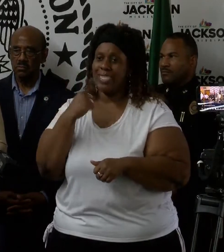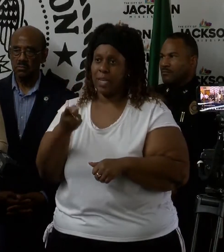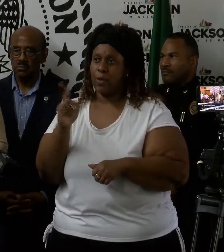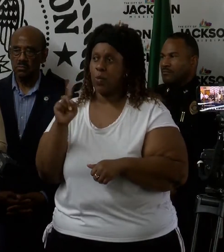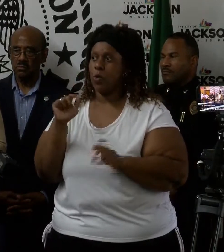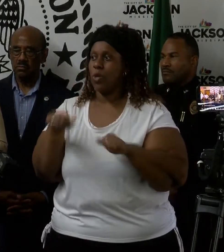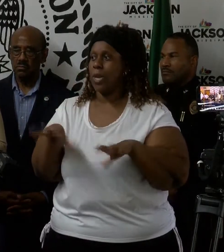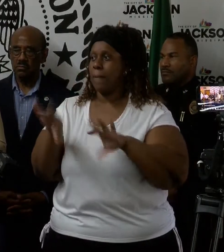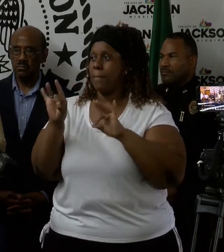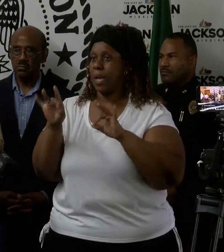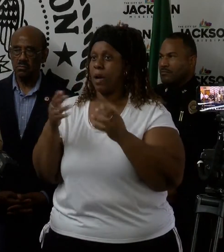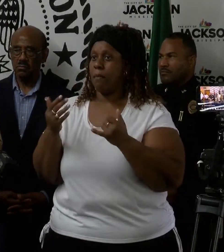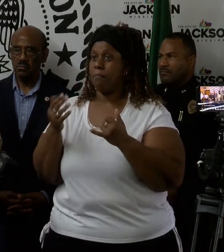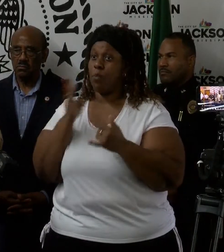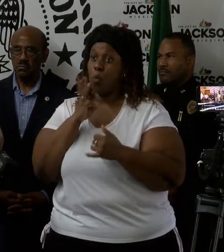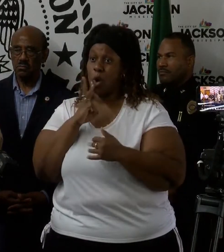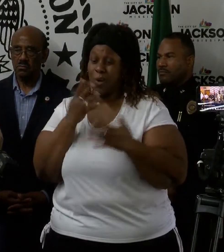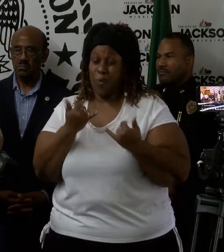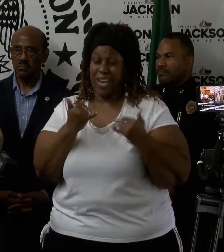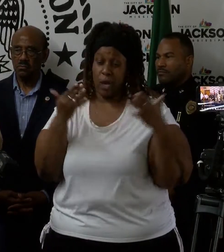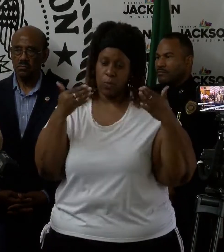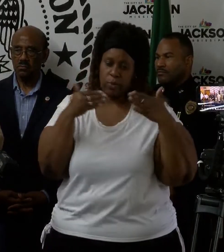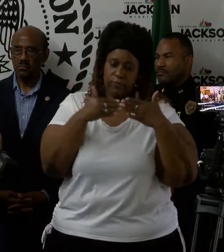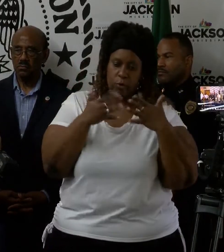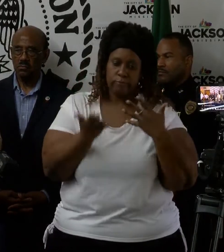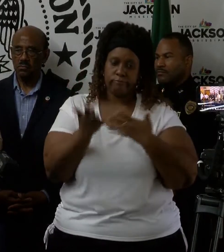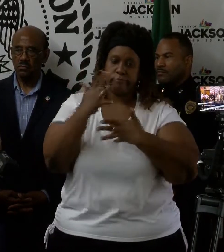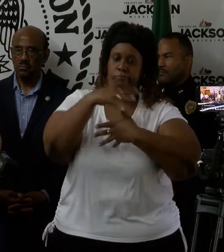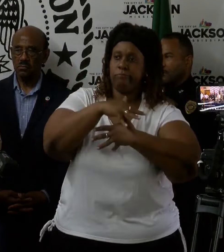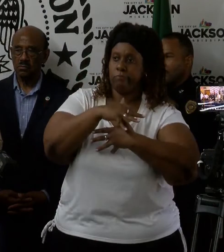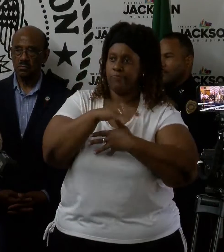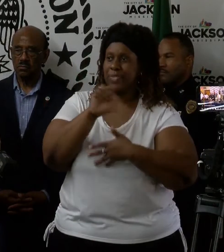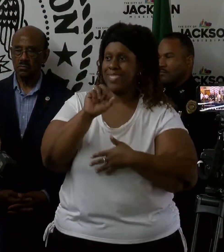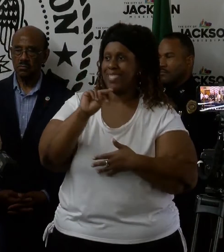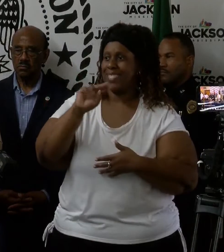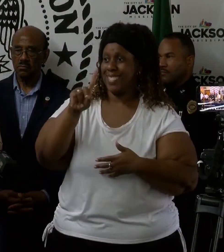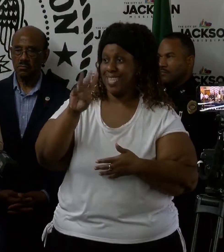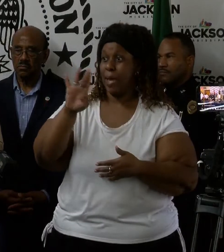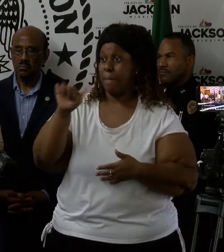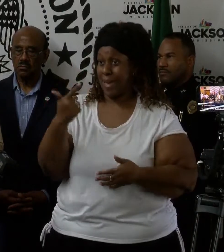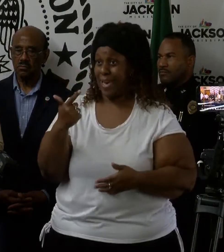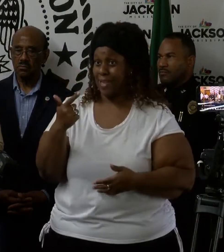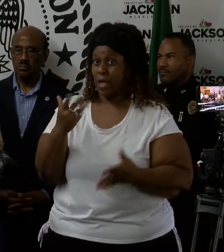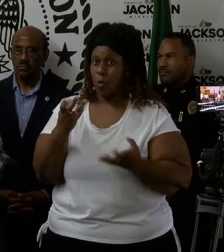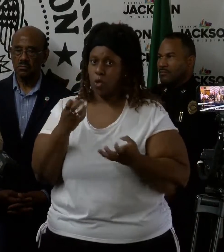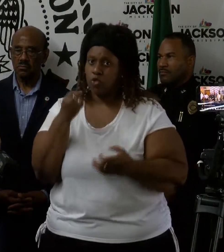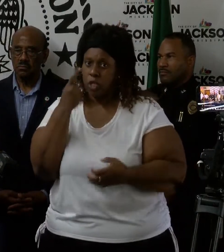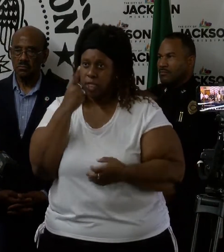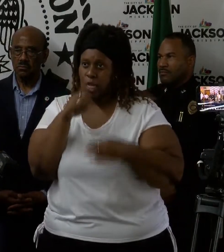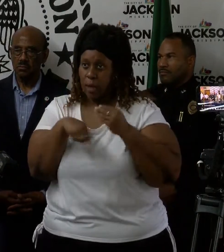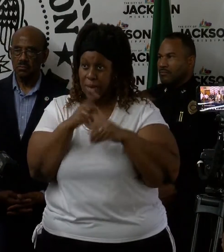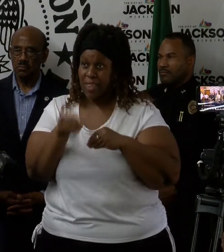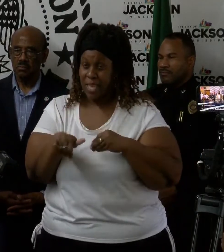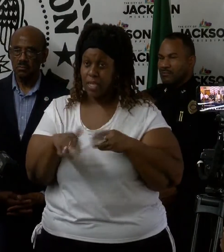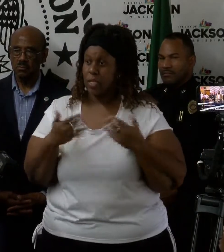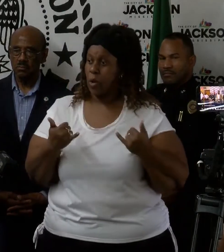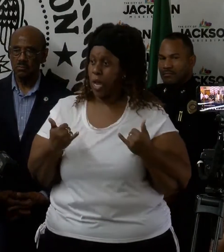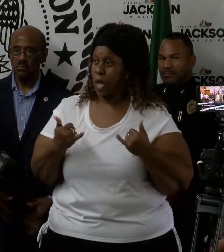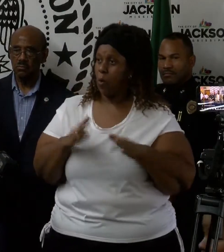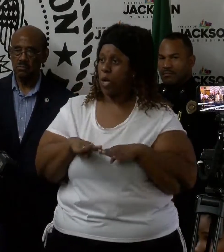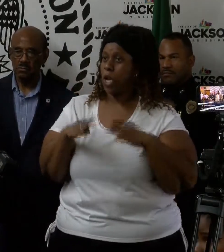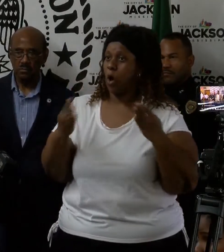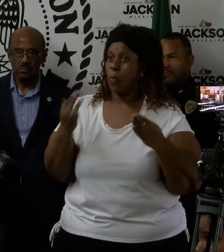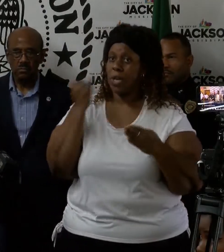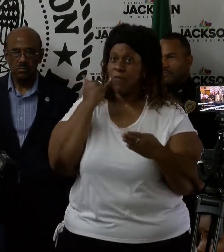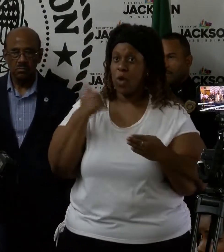can be picked up. And so I want to make certain that that is understood. And with that, I think we can open the